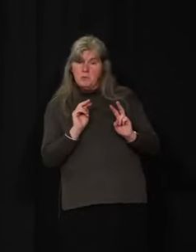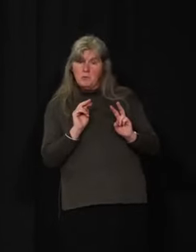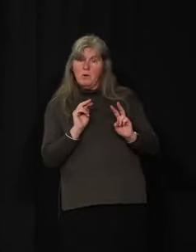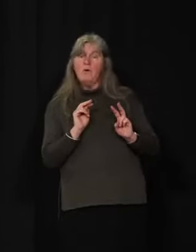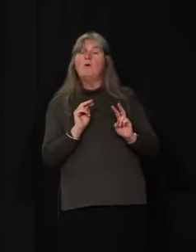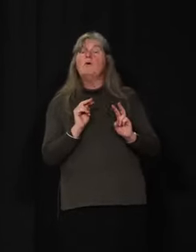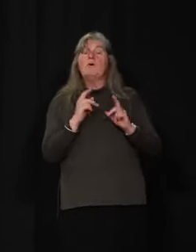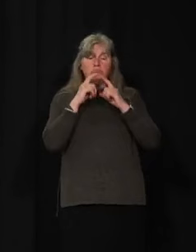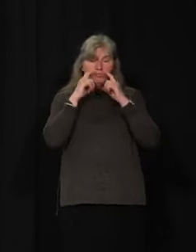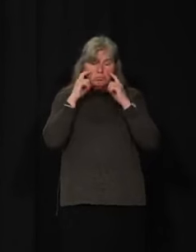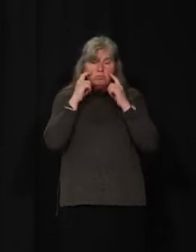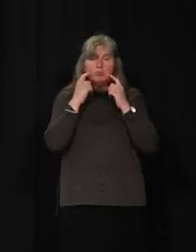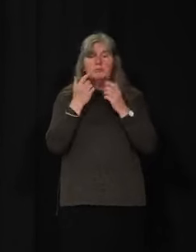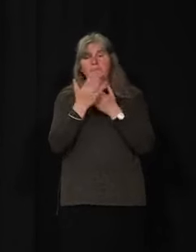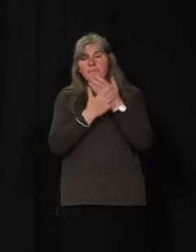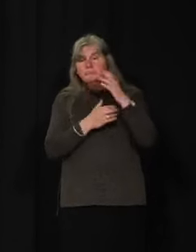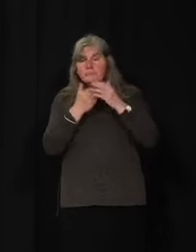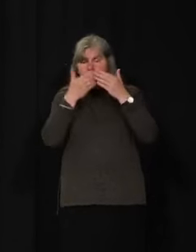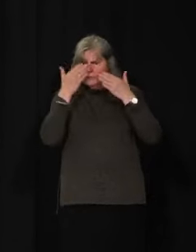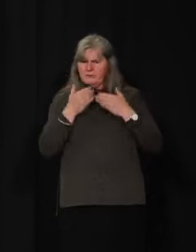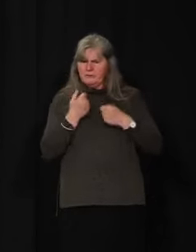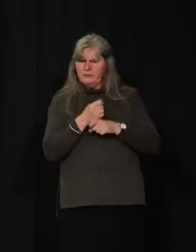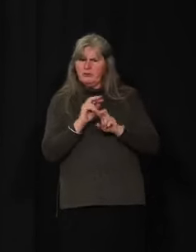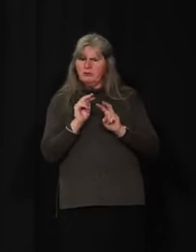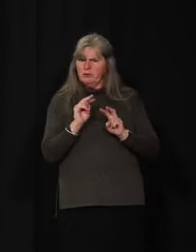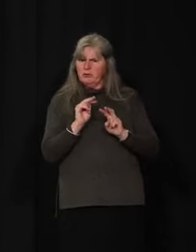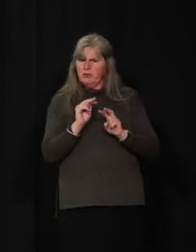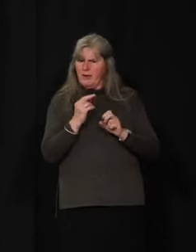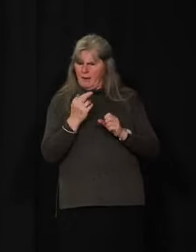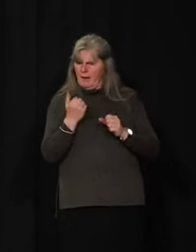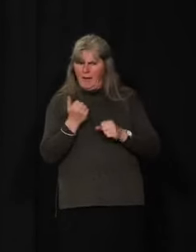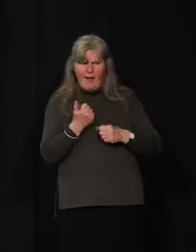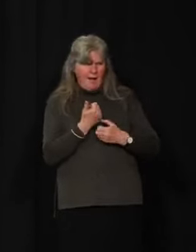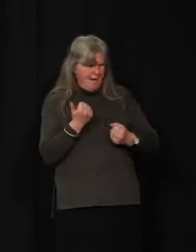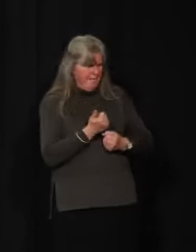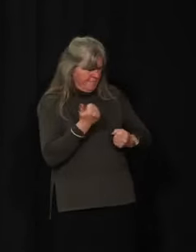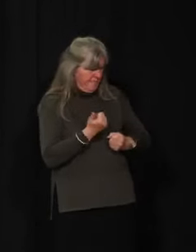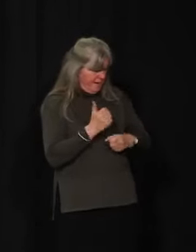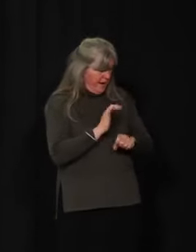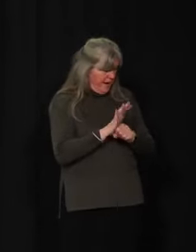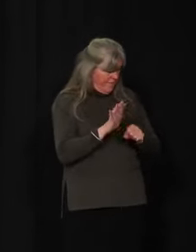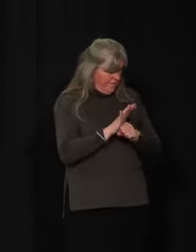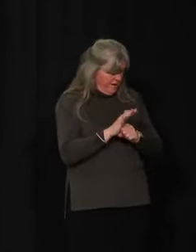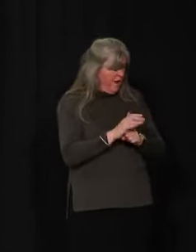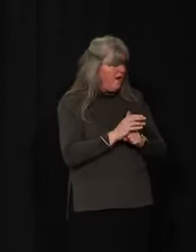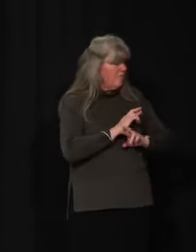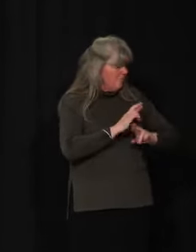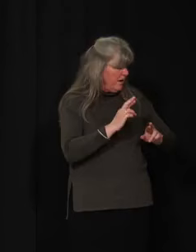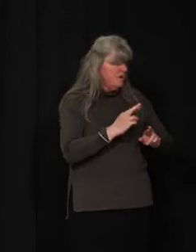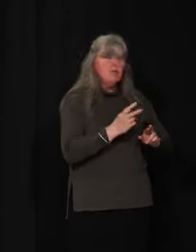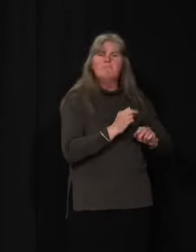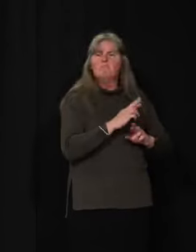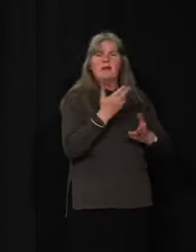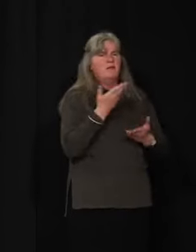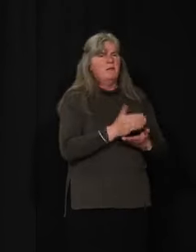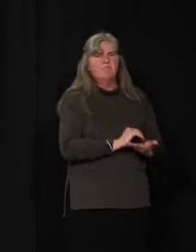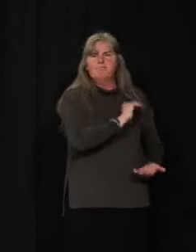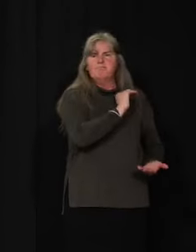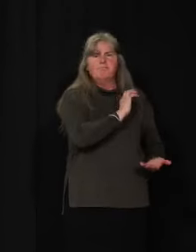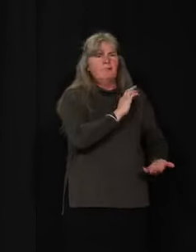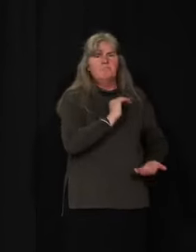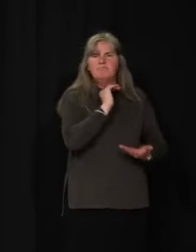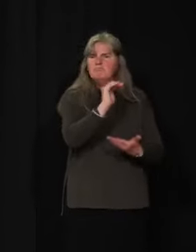protection equipments, those PPEs, just to make sure that we have enough available to continue to manage the current situation and to prepare for